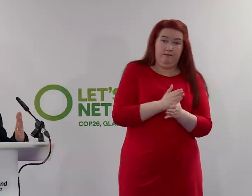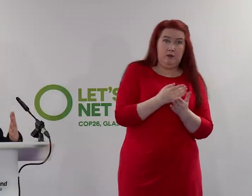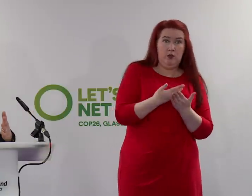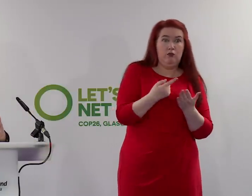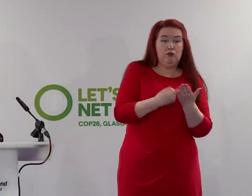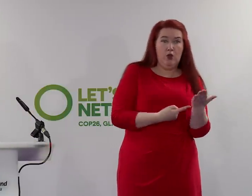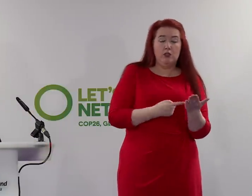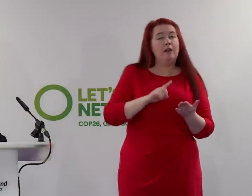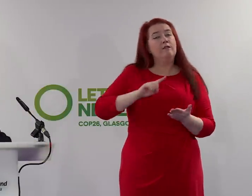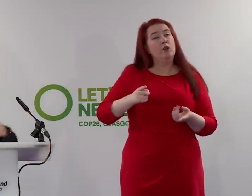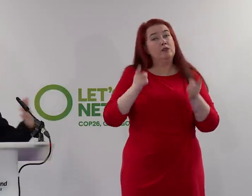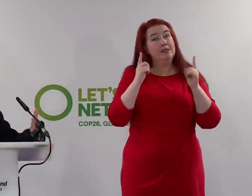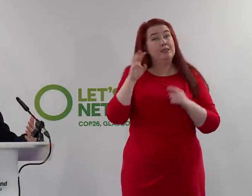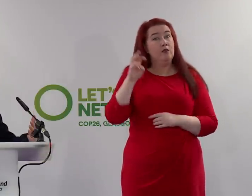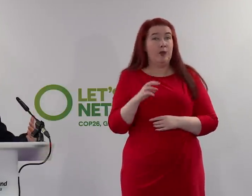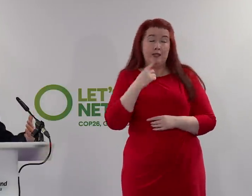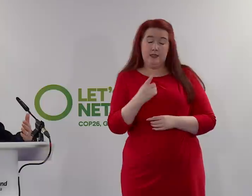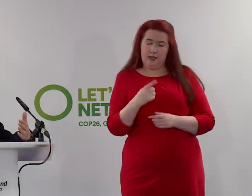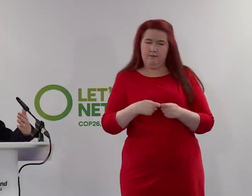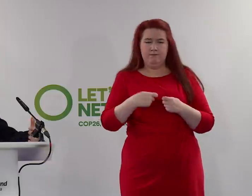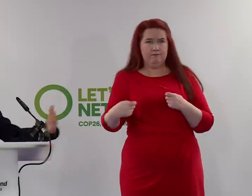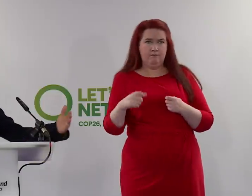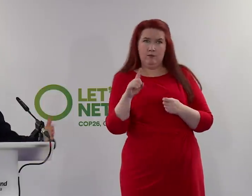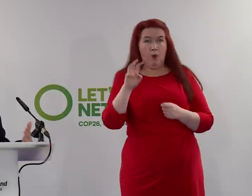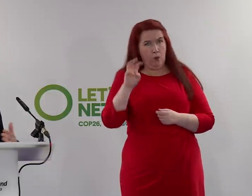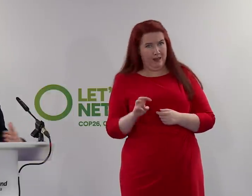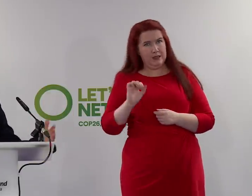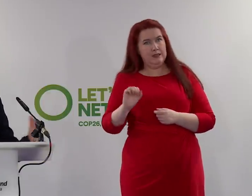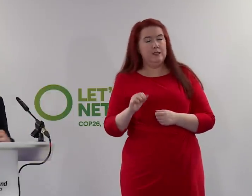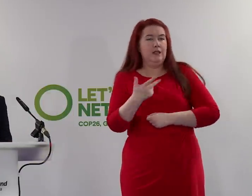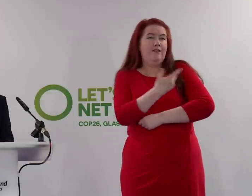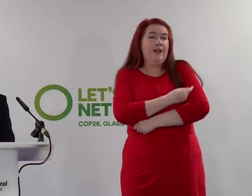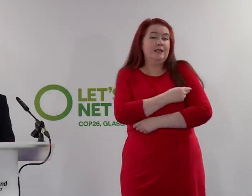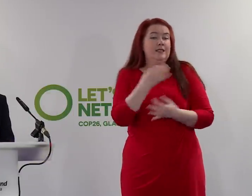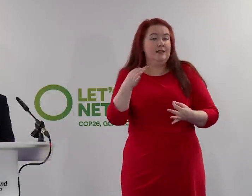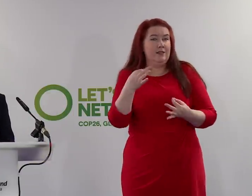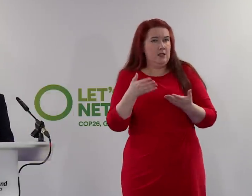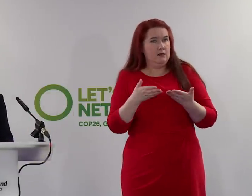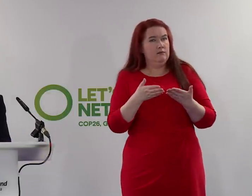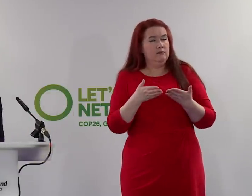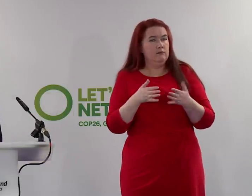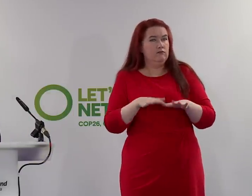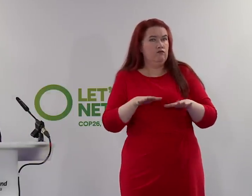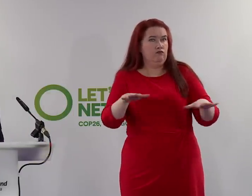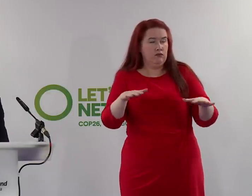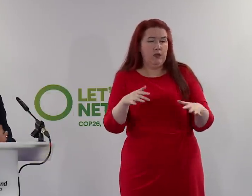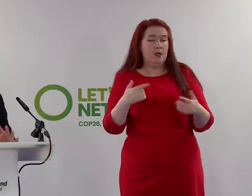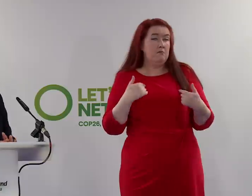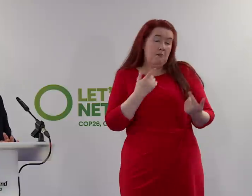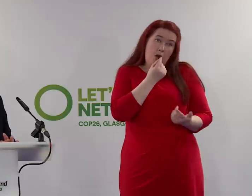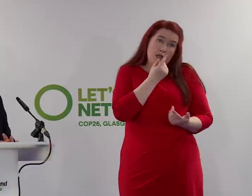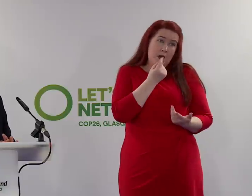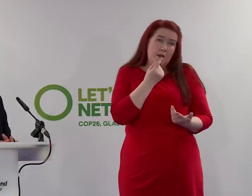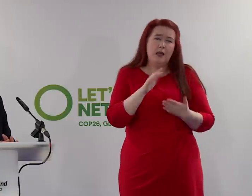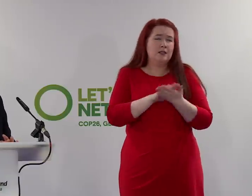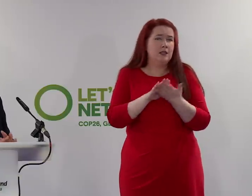The First Minister of Wales today has announced the extension of Wales' vaccine certification scheme. We don't rule anything out, but that doesn't